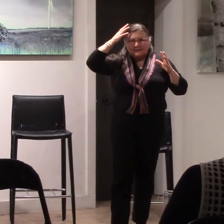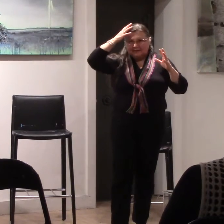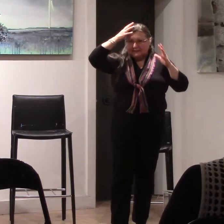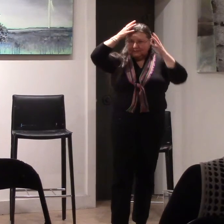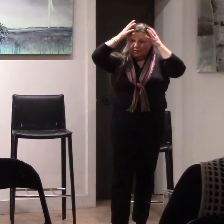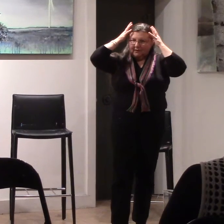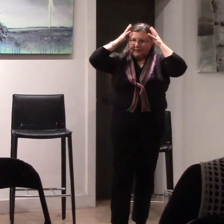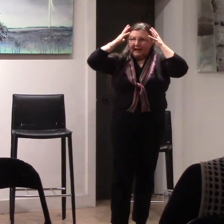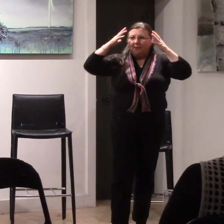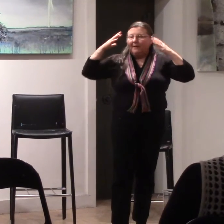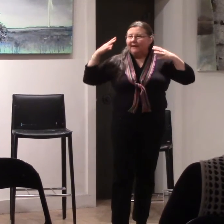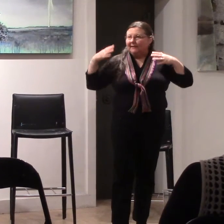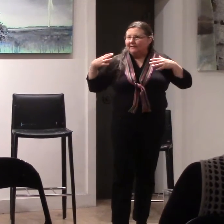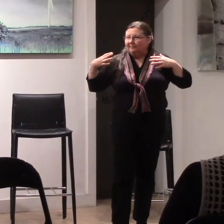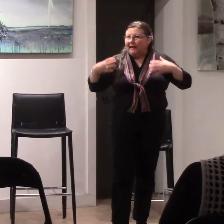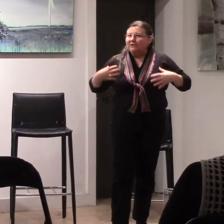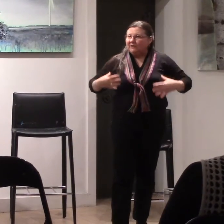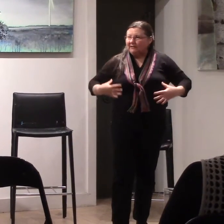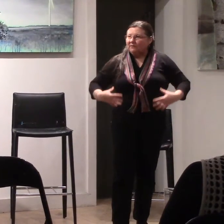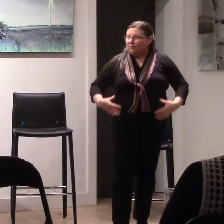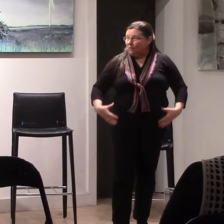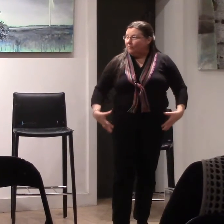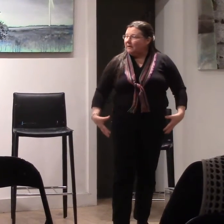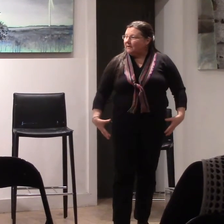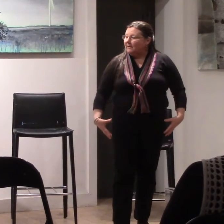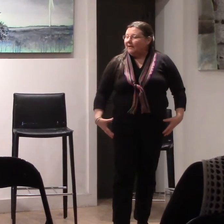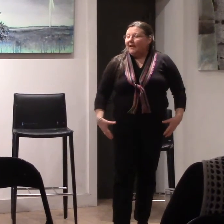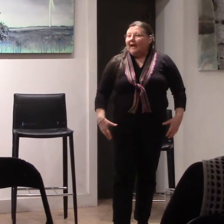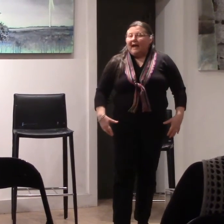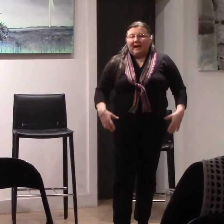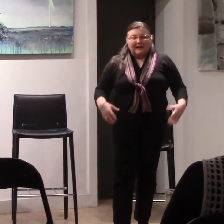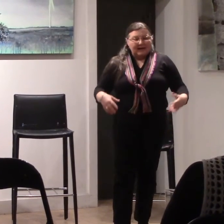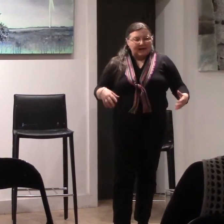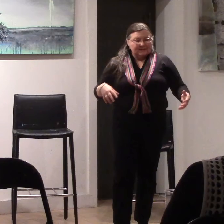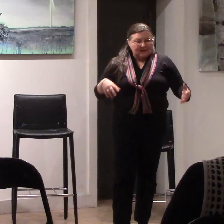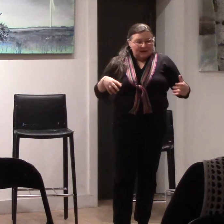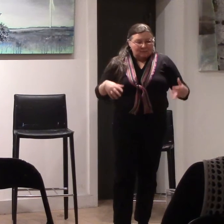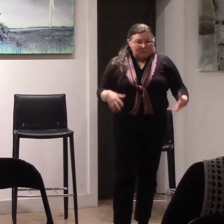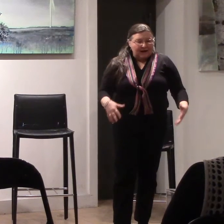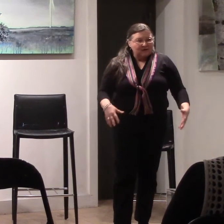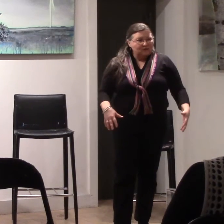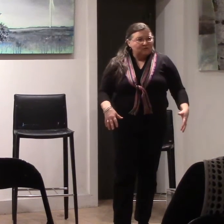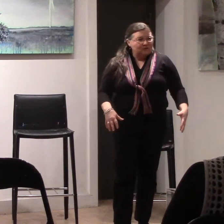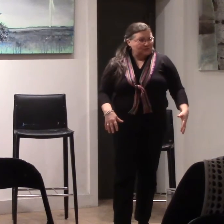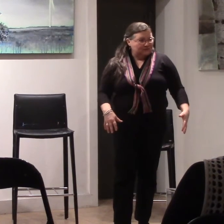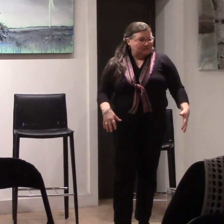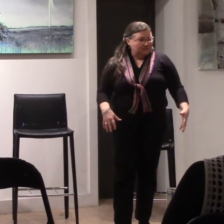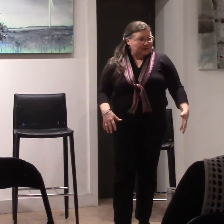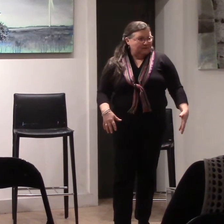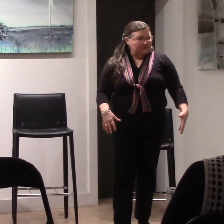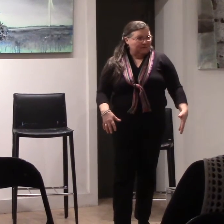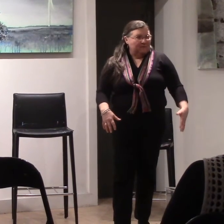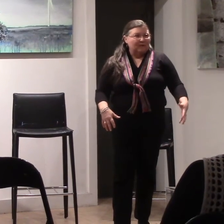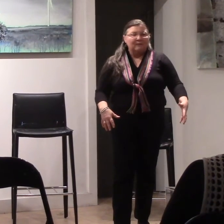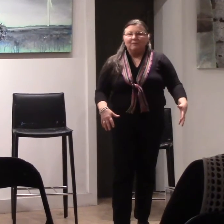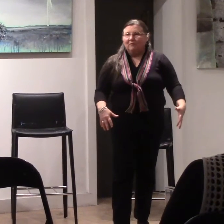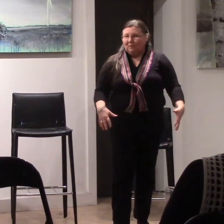that's small little cap, and it matches his robe. And he has brand new shoes that were made for him the week before.